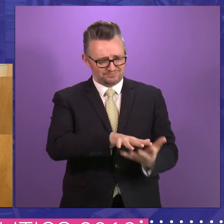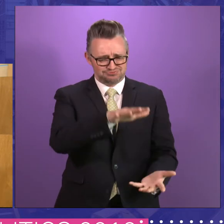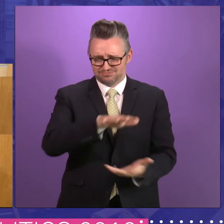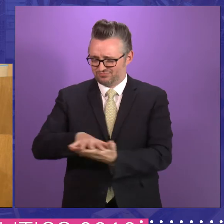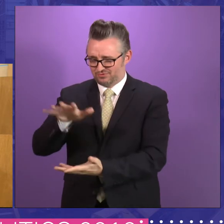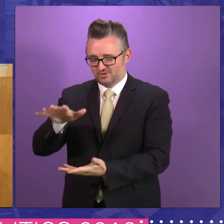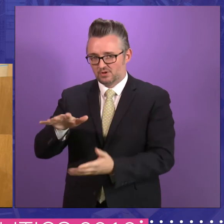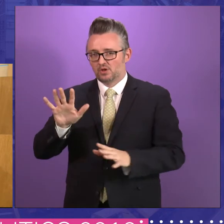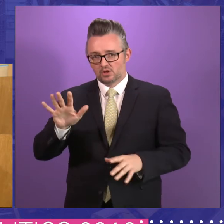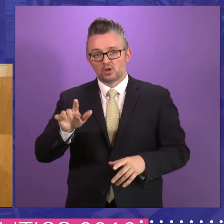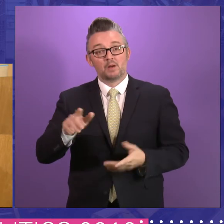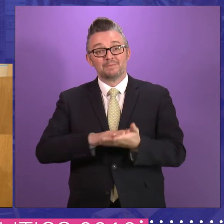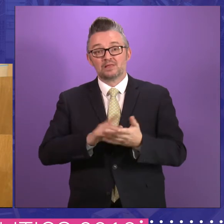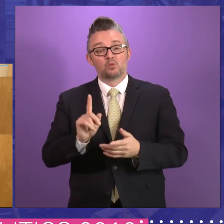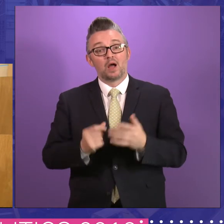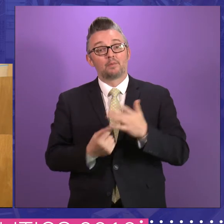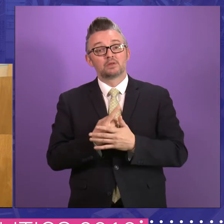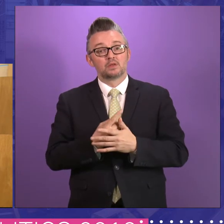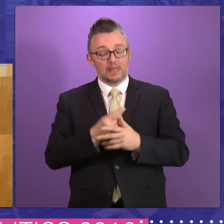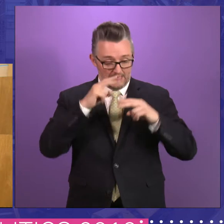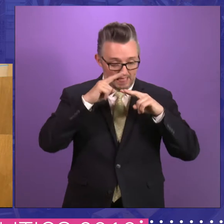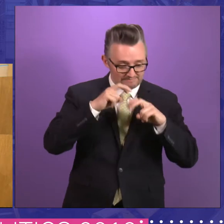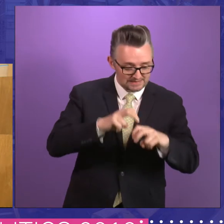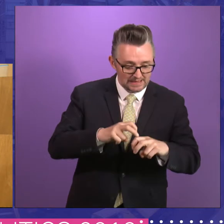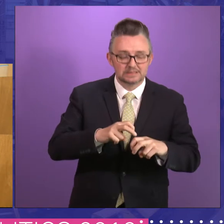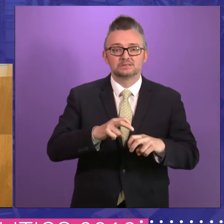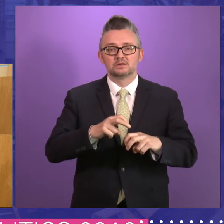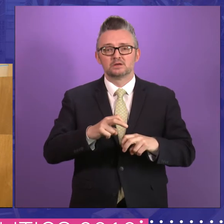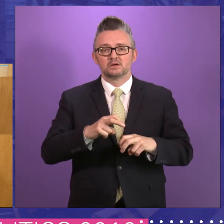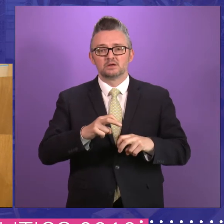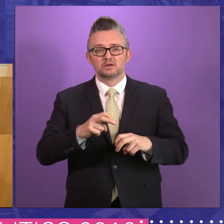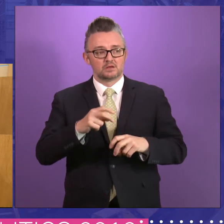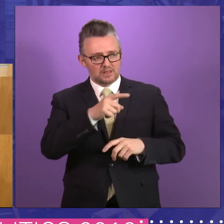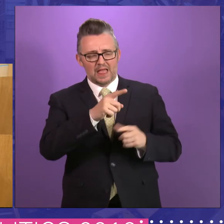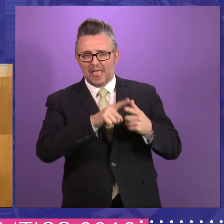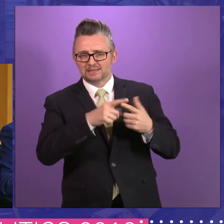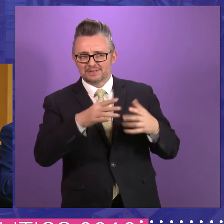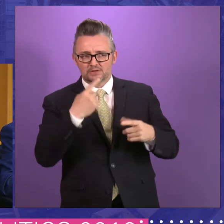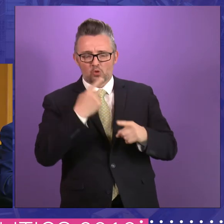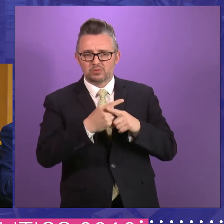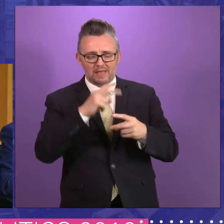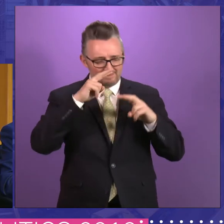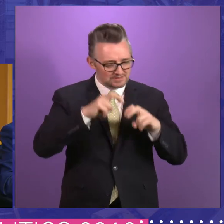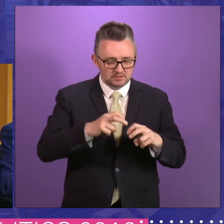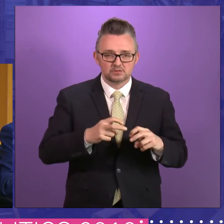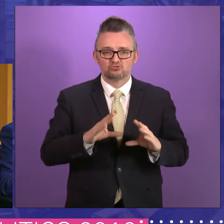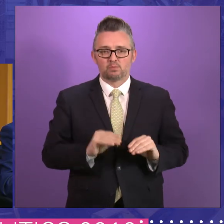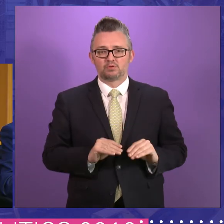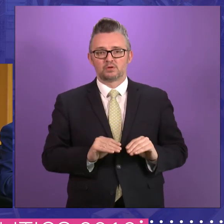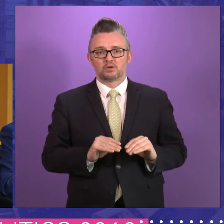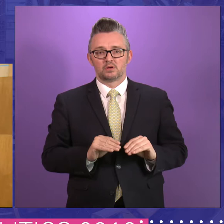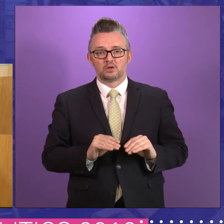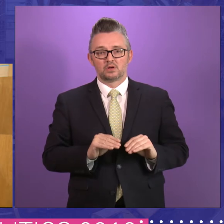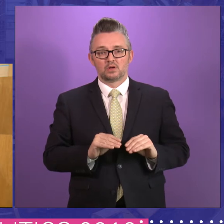to stop that investigative role that Esther has spoken about. It also stopped the post